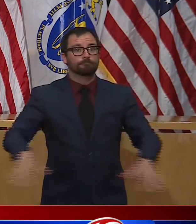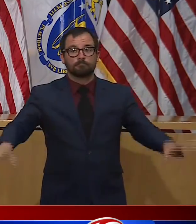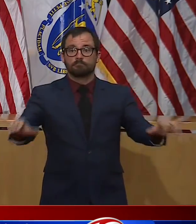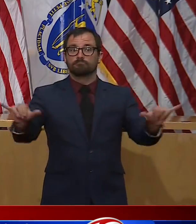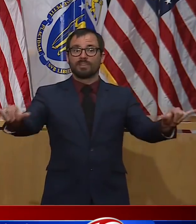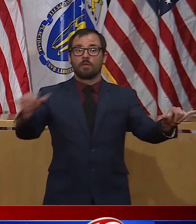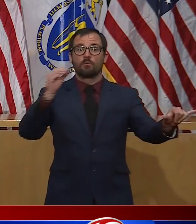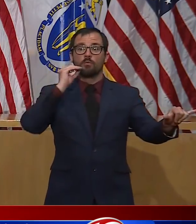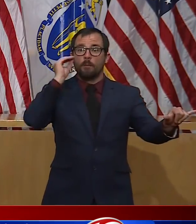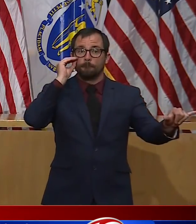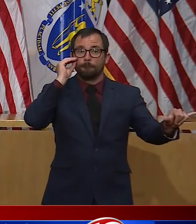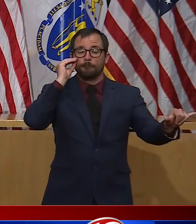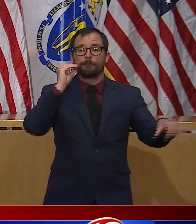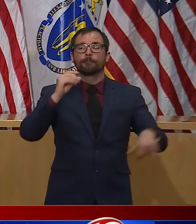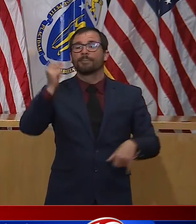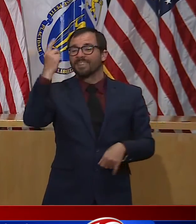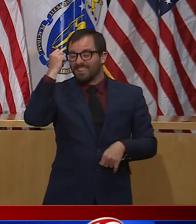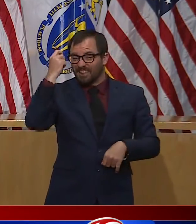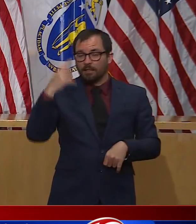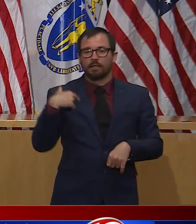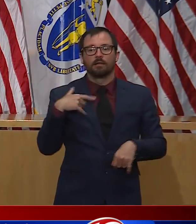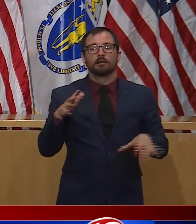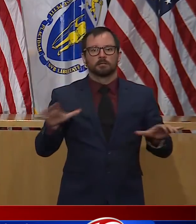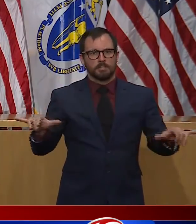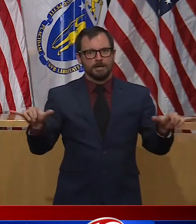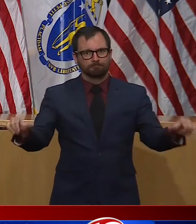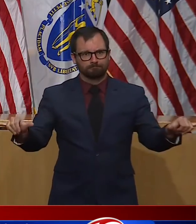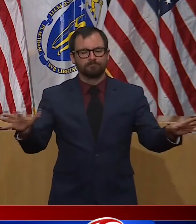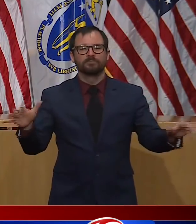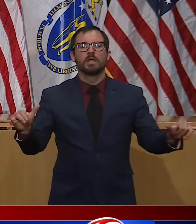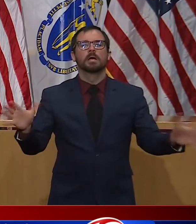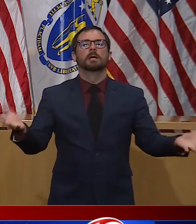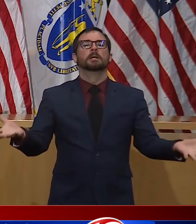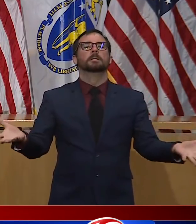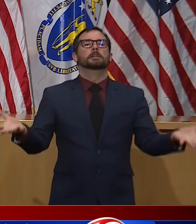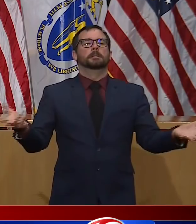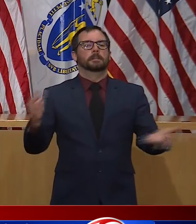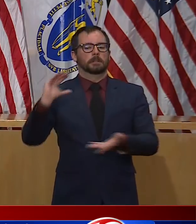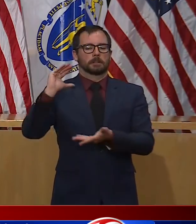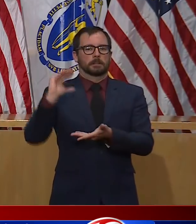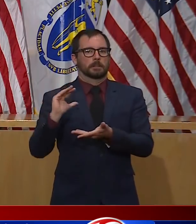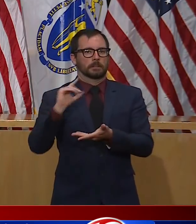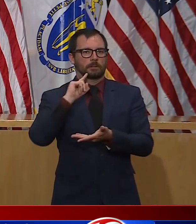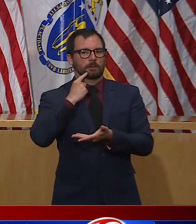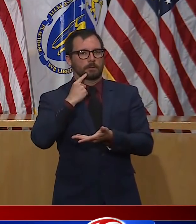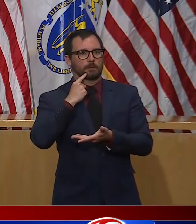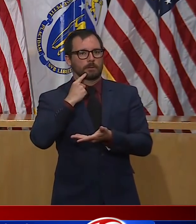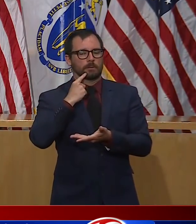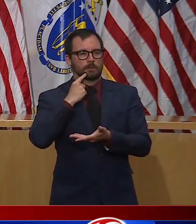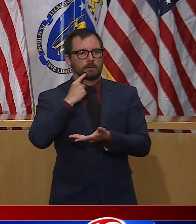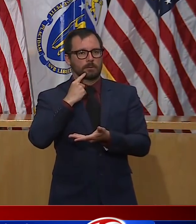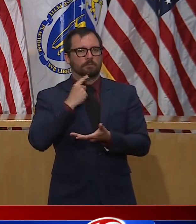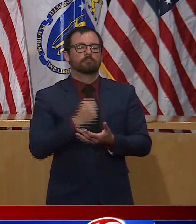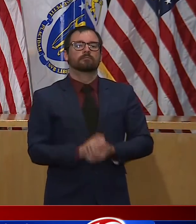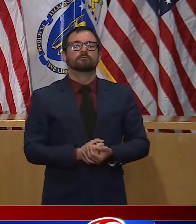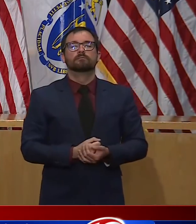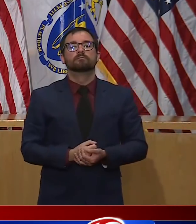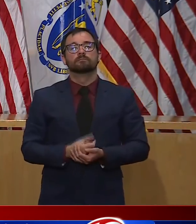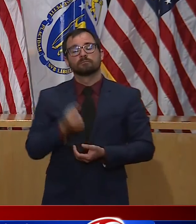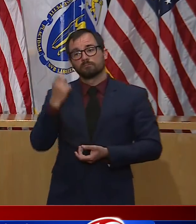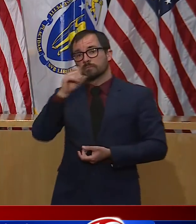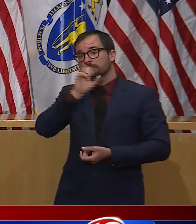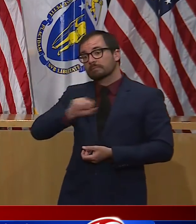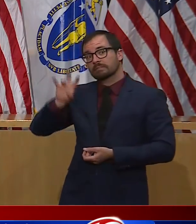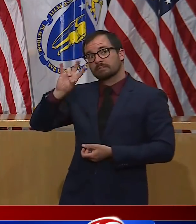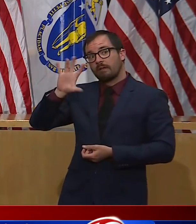opened facility or activity. And it also advises those over the age of 65 and those with underlying health conditions to